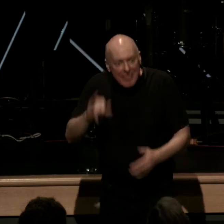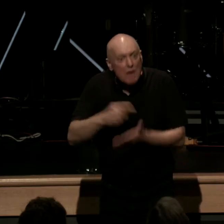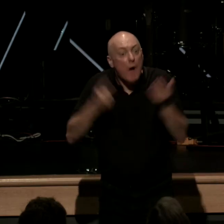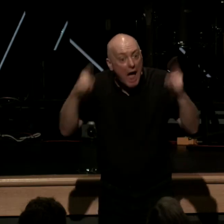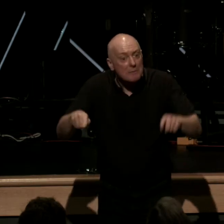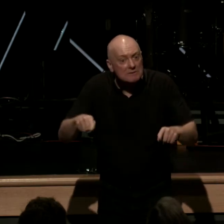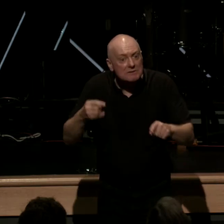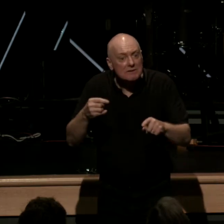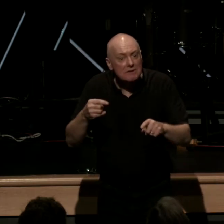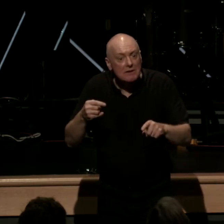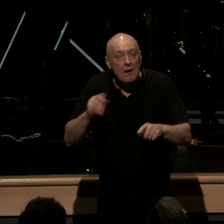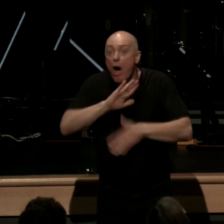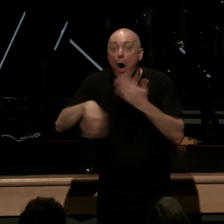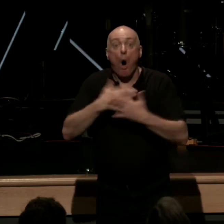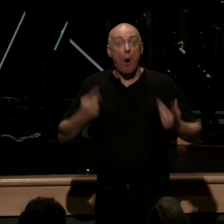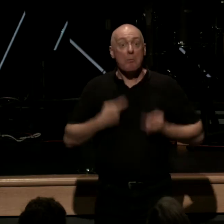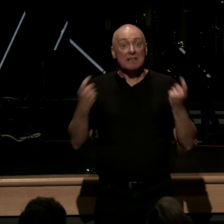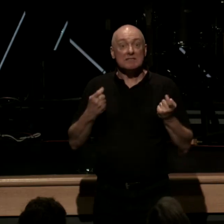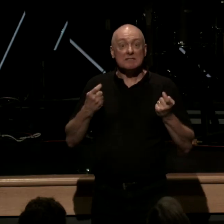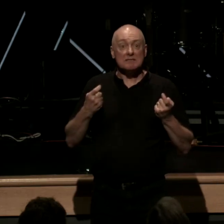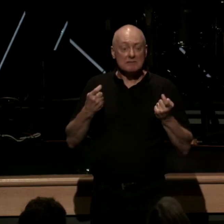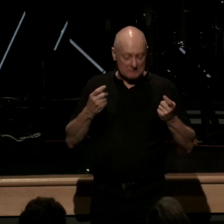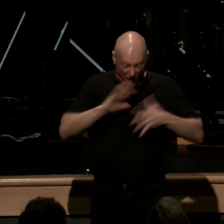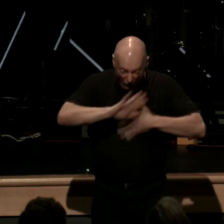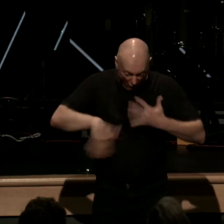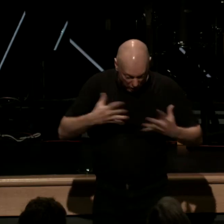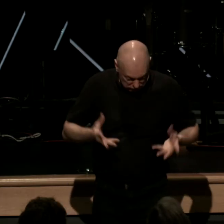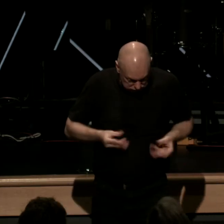and all my sins placed on Christ